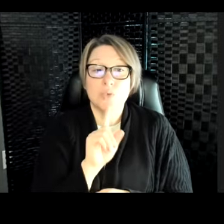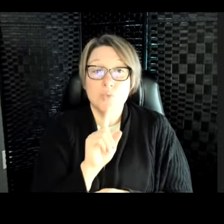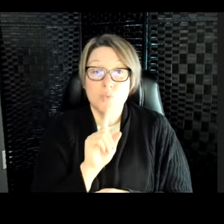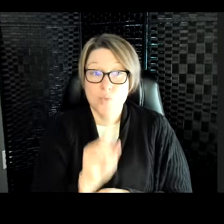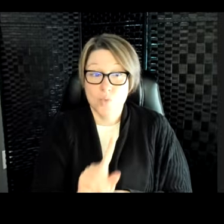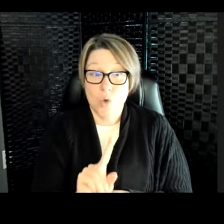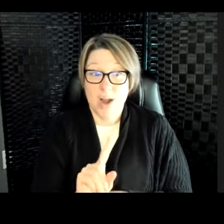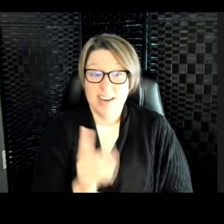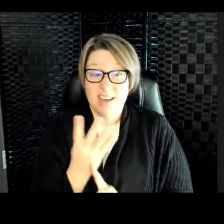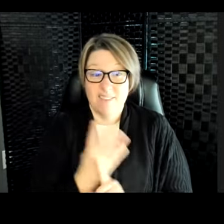months old.